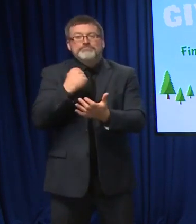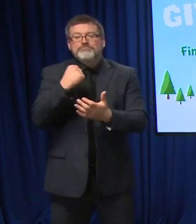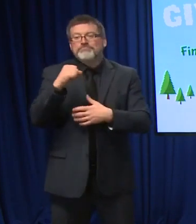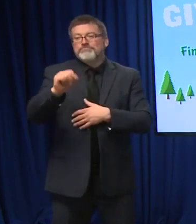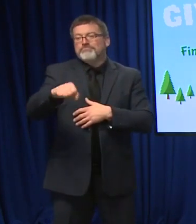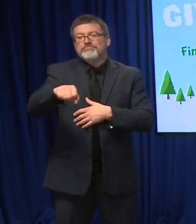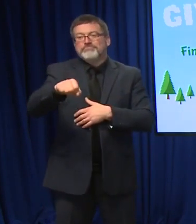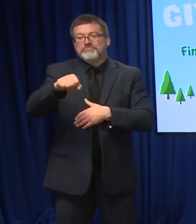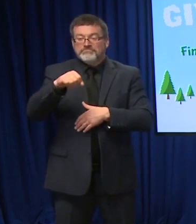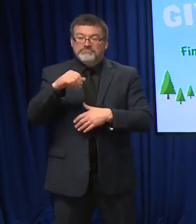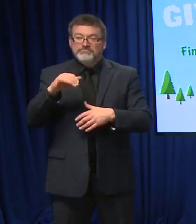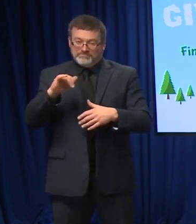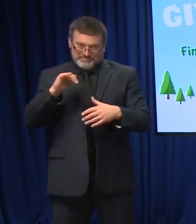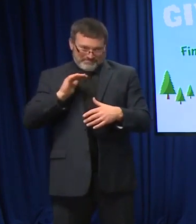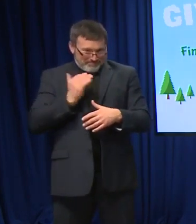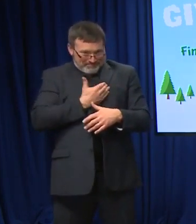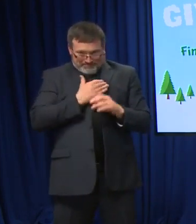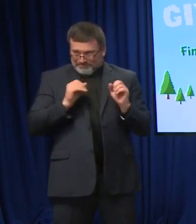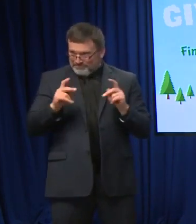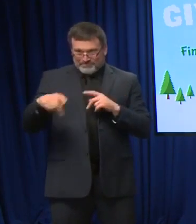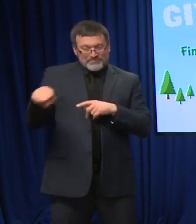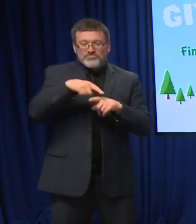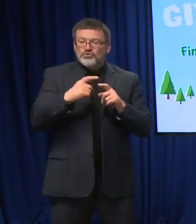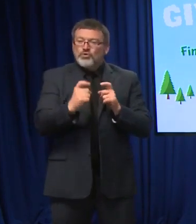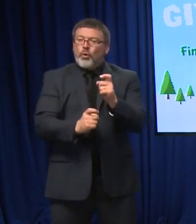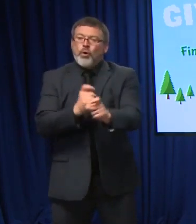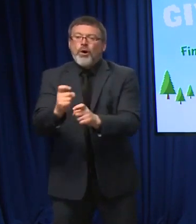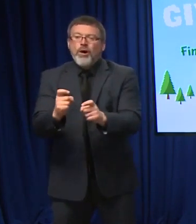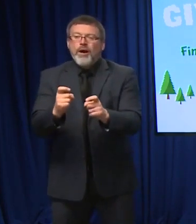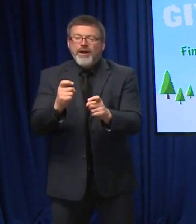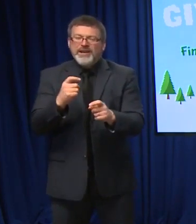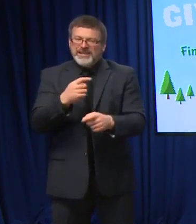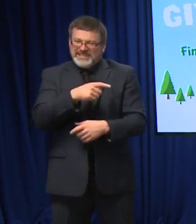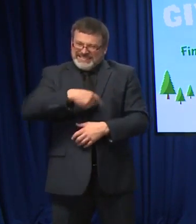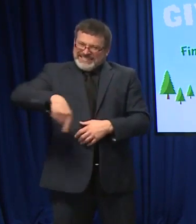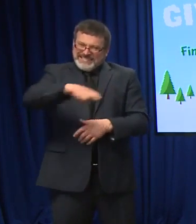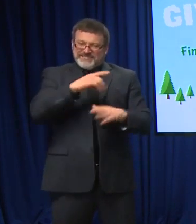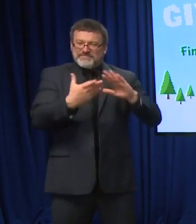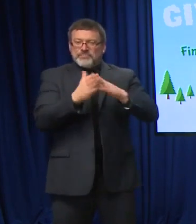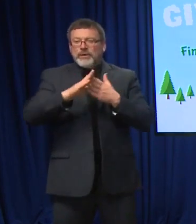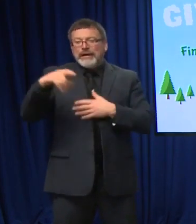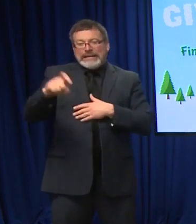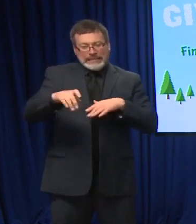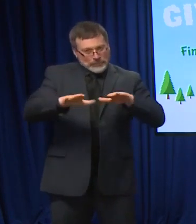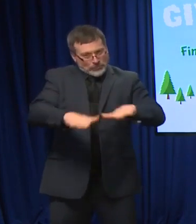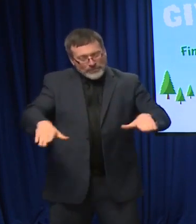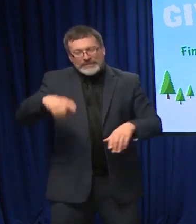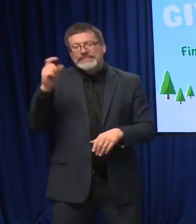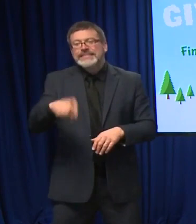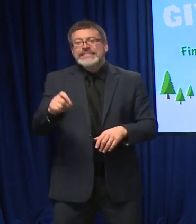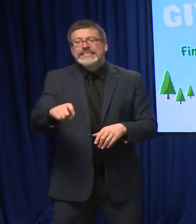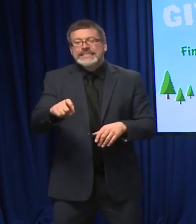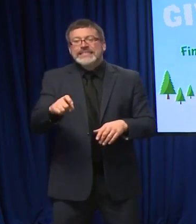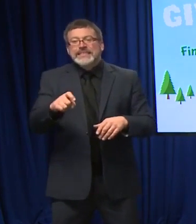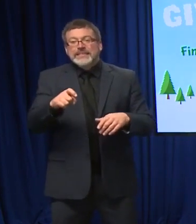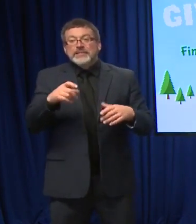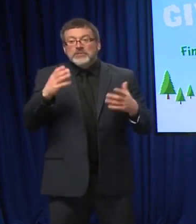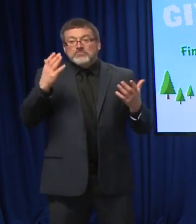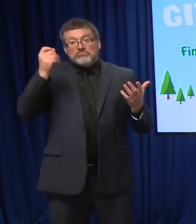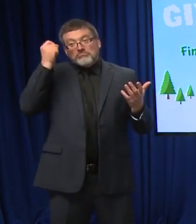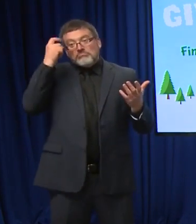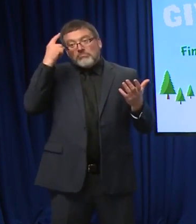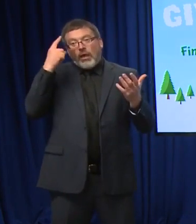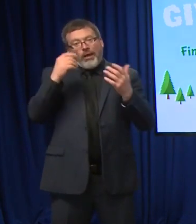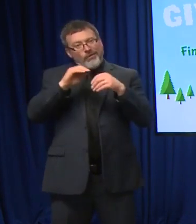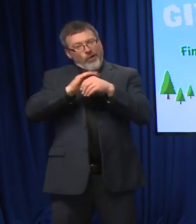ability to give back is so important, and it's needed, especially during the pandemic, and we are still dealing with this pandemic in a variety of different ways,